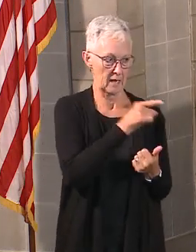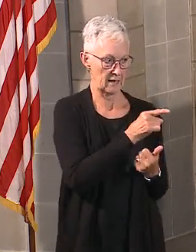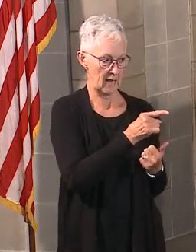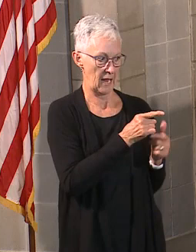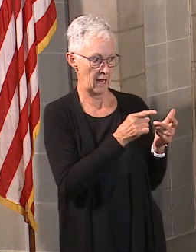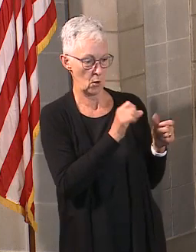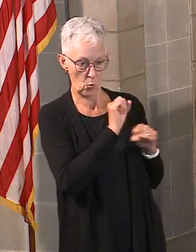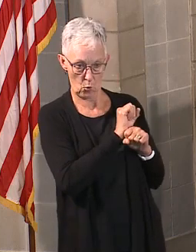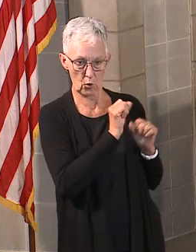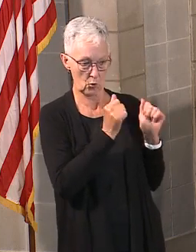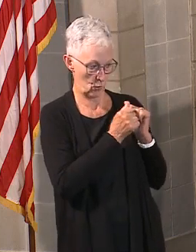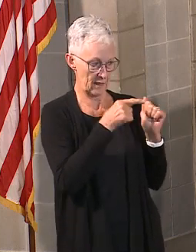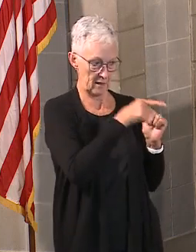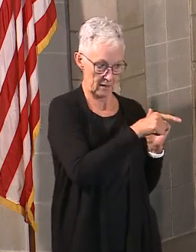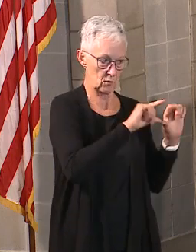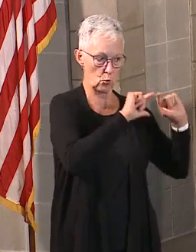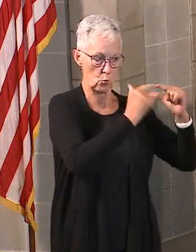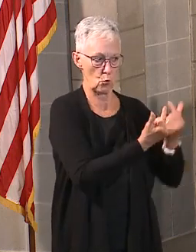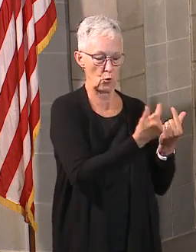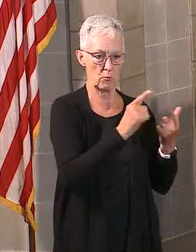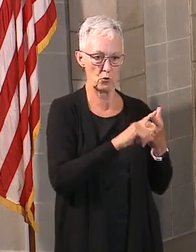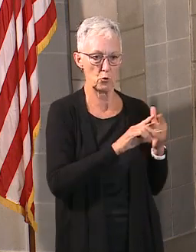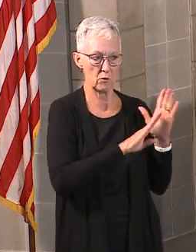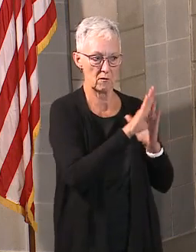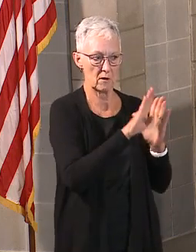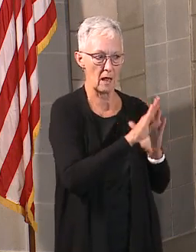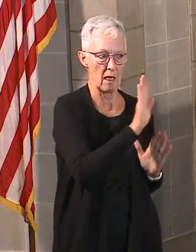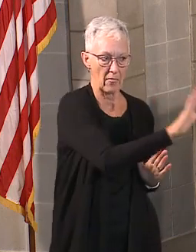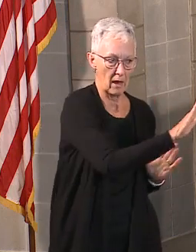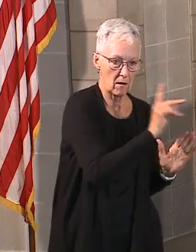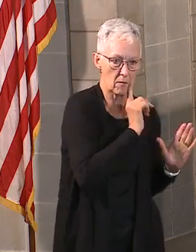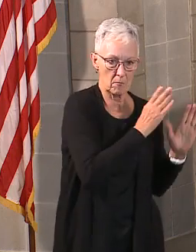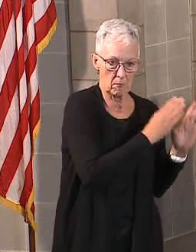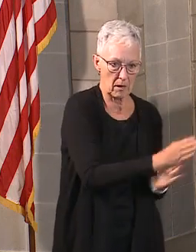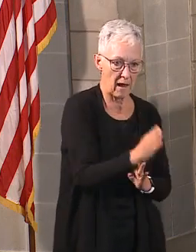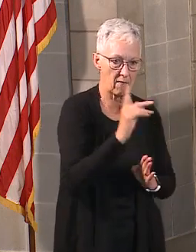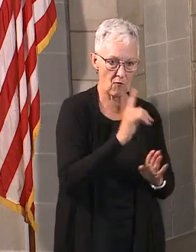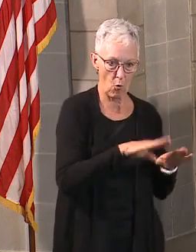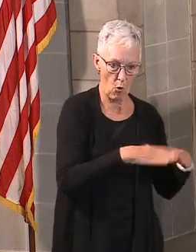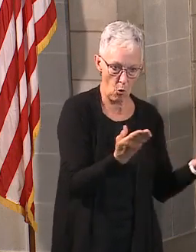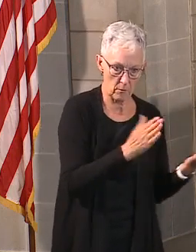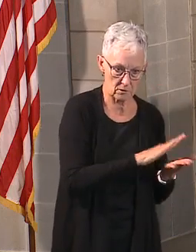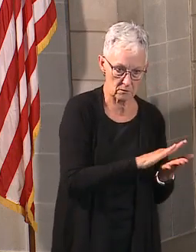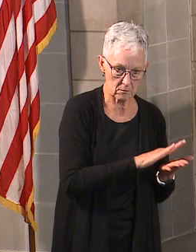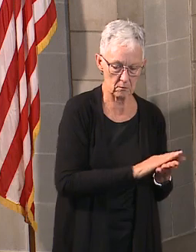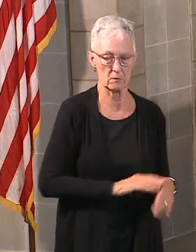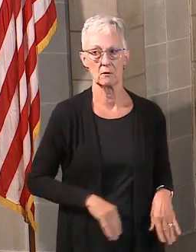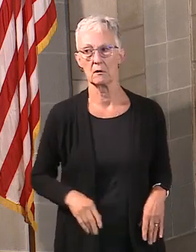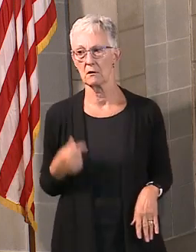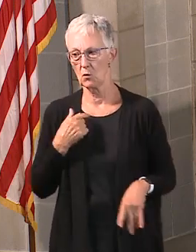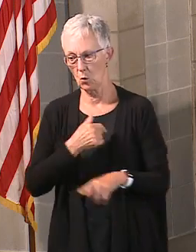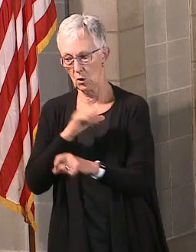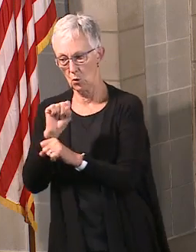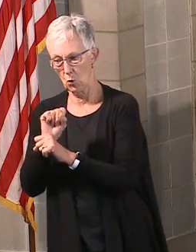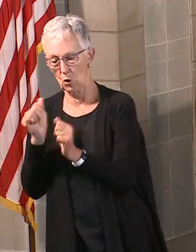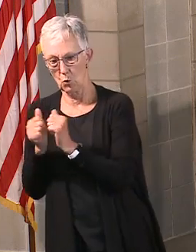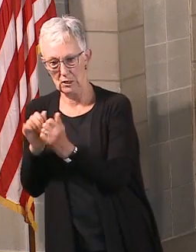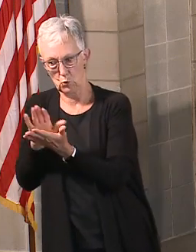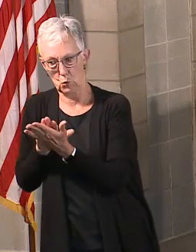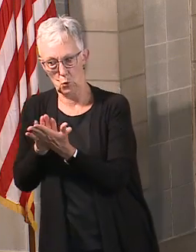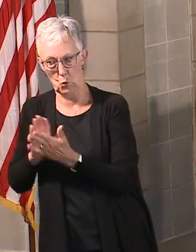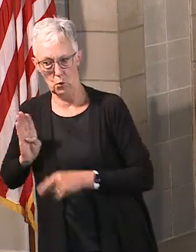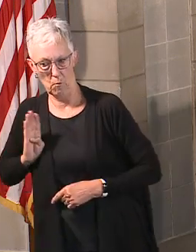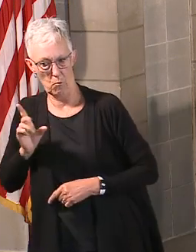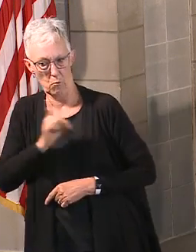across the state, and we worked with them in that particular guidance. We also worked with the School Boards Association as they looked at what leaders, district leaders,